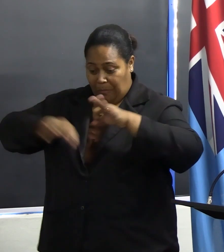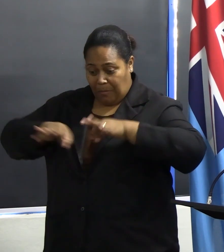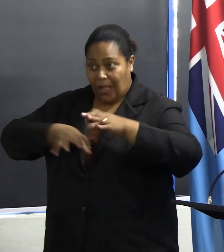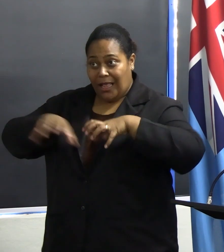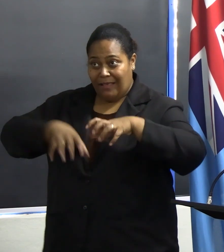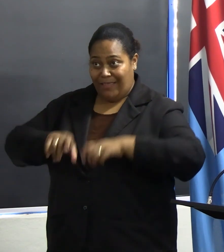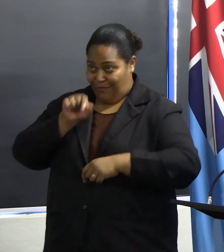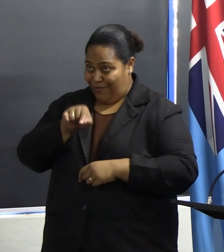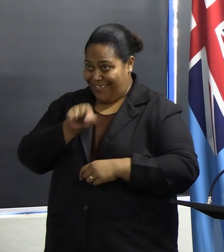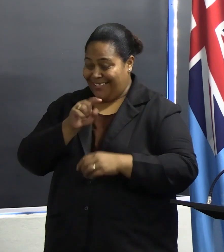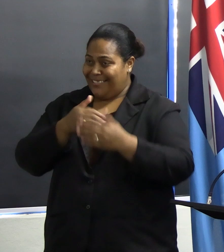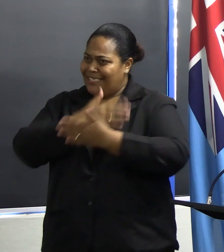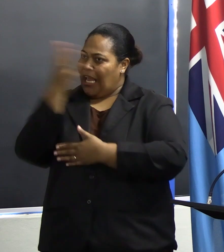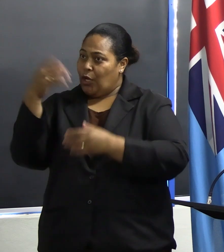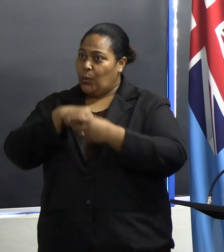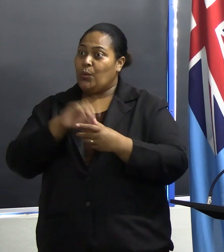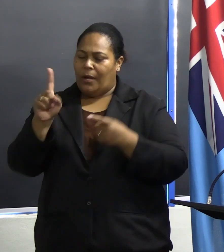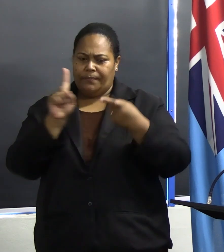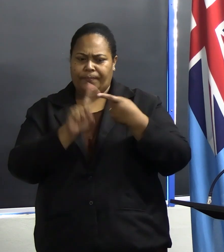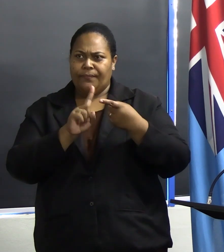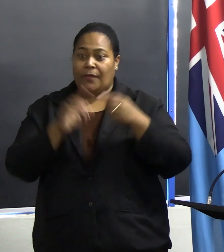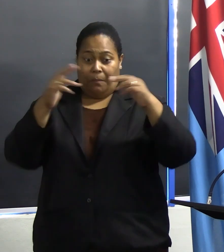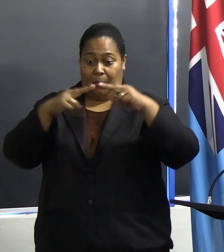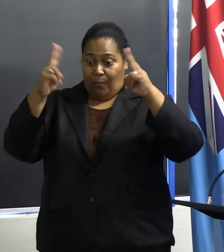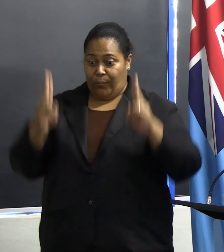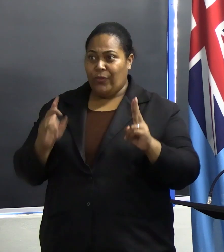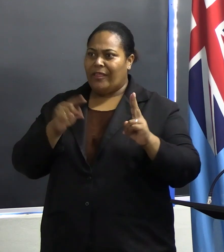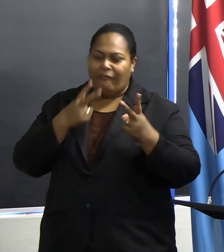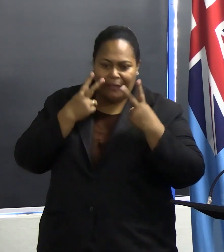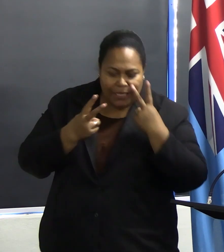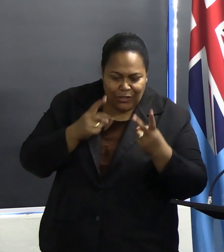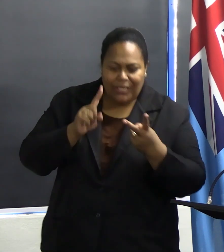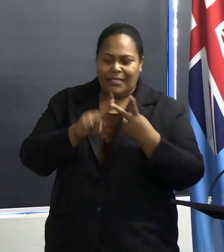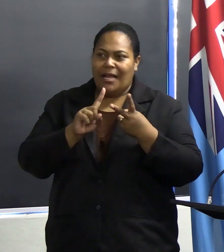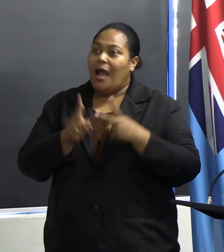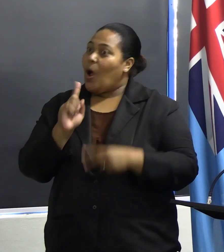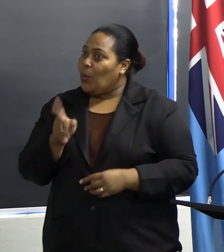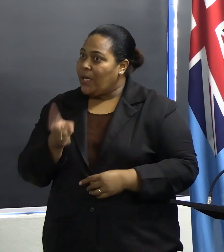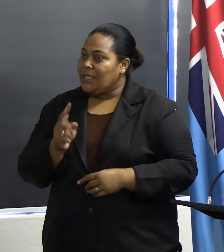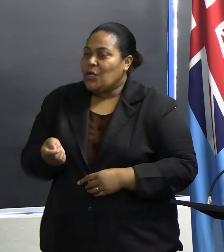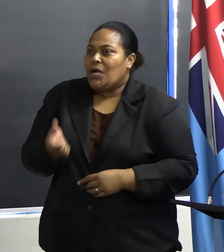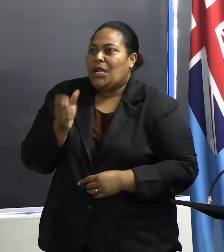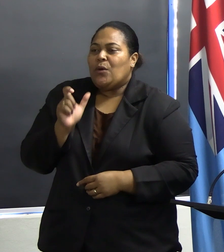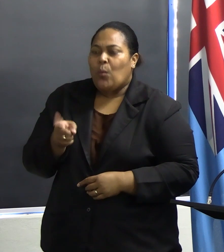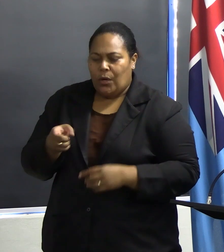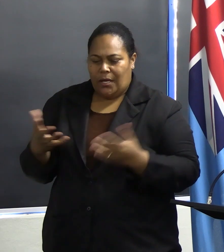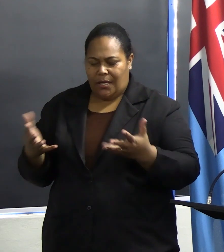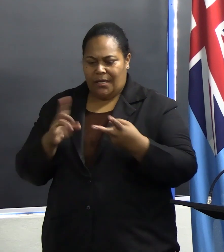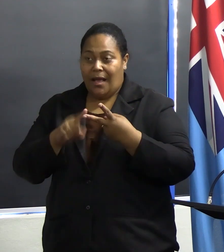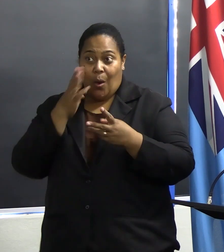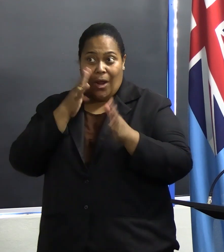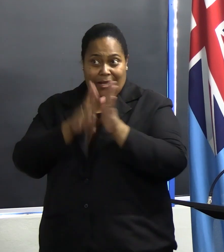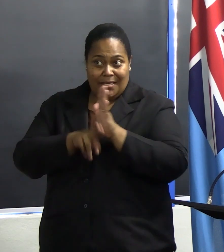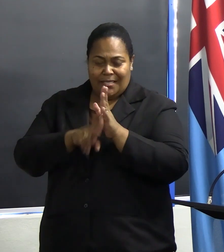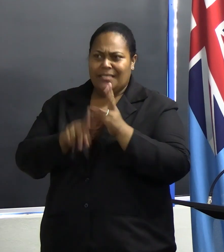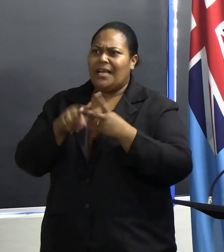for the day will include booth visitations, awareness on early warning and early action initiatives undertaken